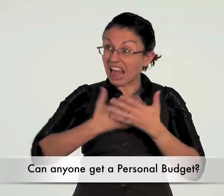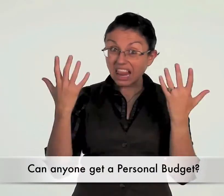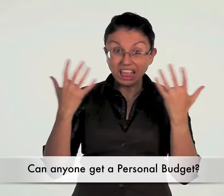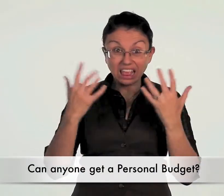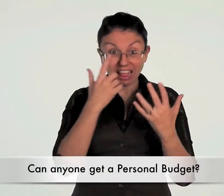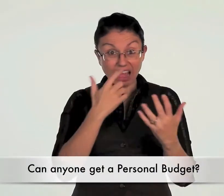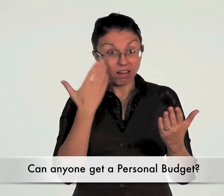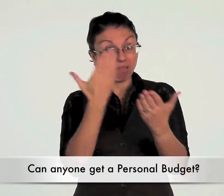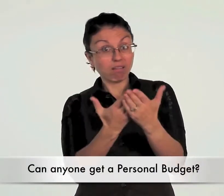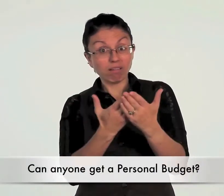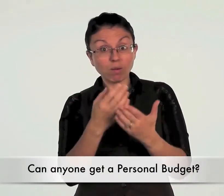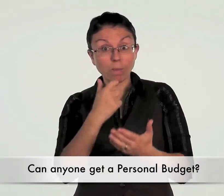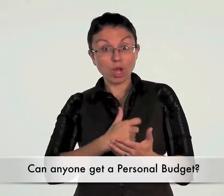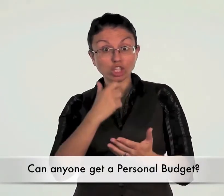Can anyone get a personal budget?